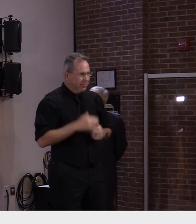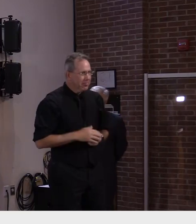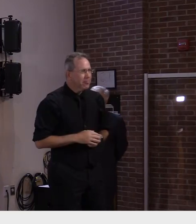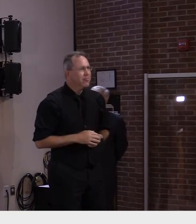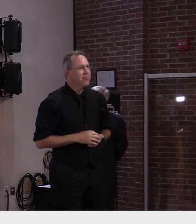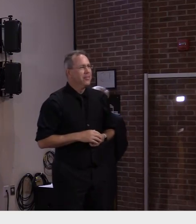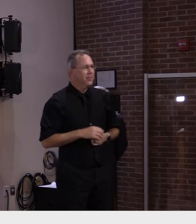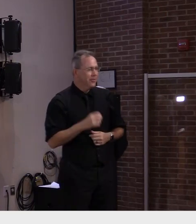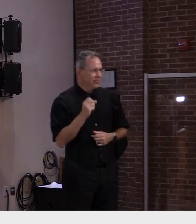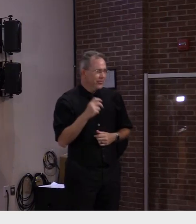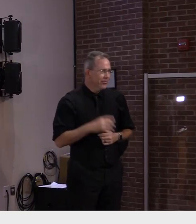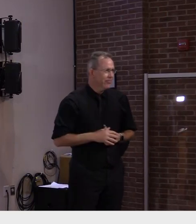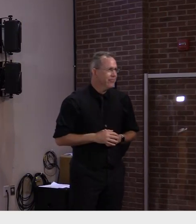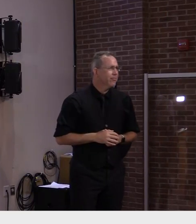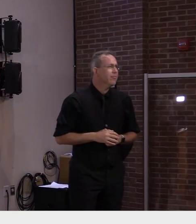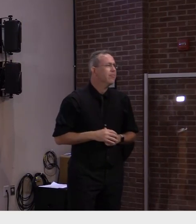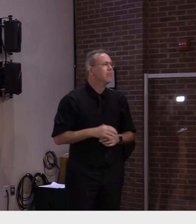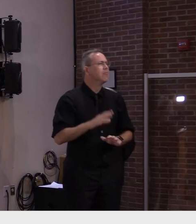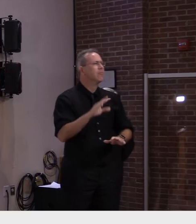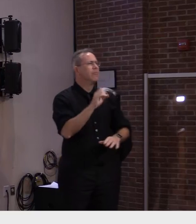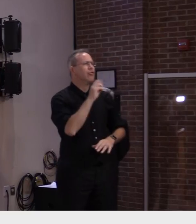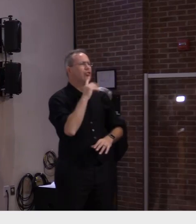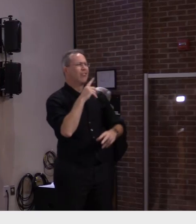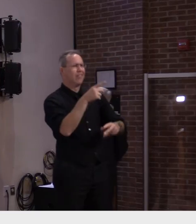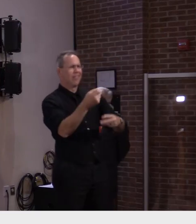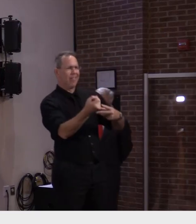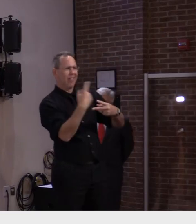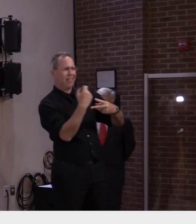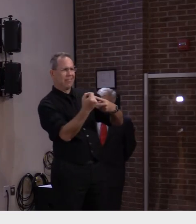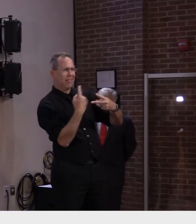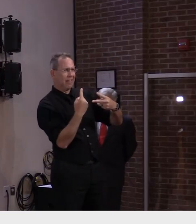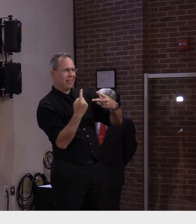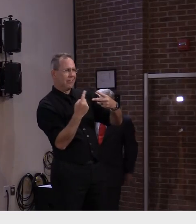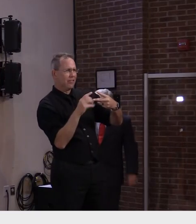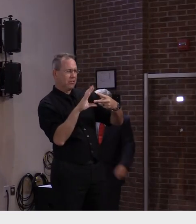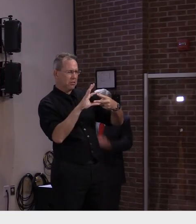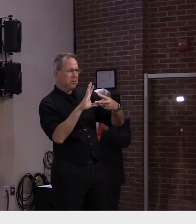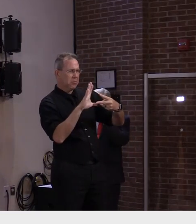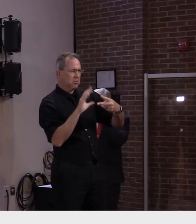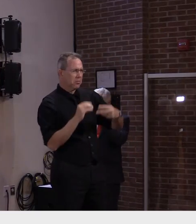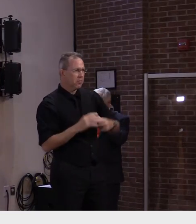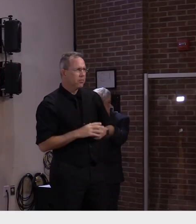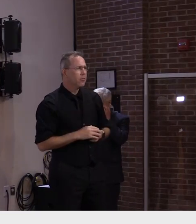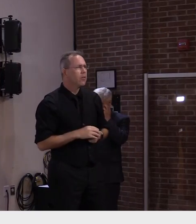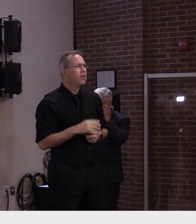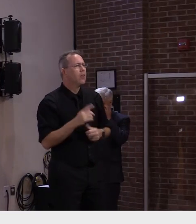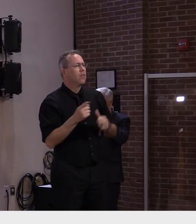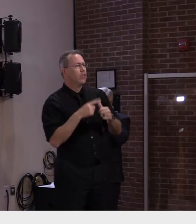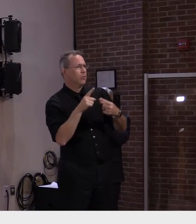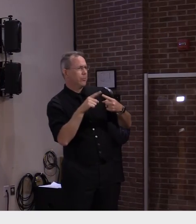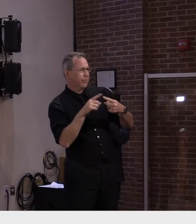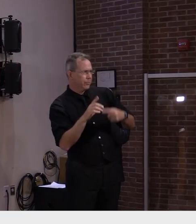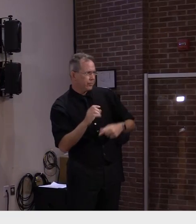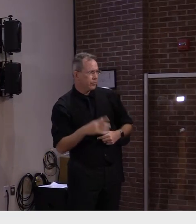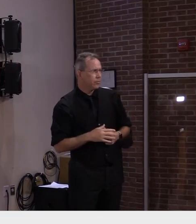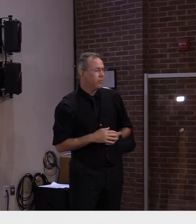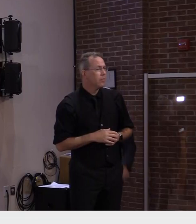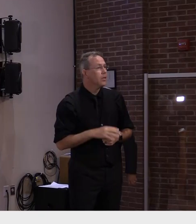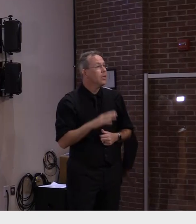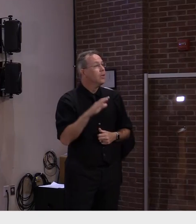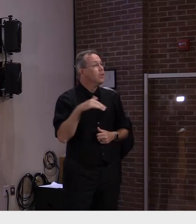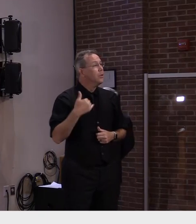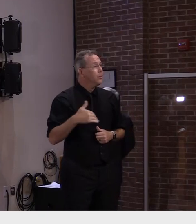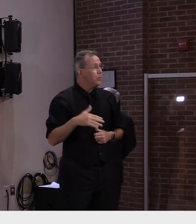There's a couple of questions wrapped together there. Let's start with the fact that there's really good data that shows that at six